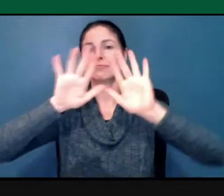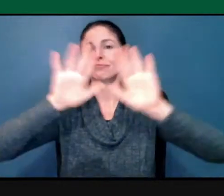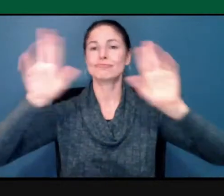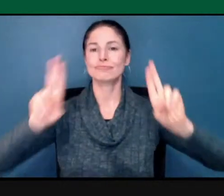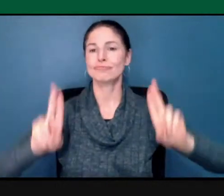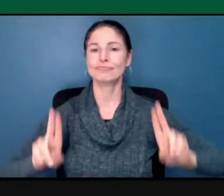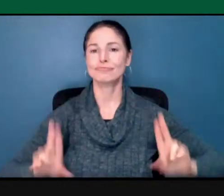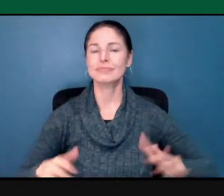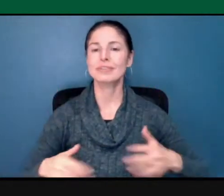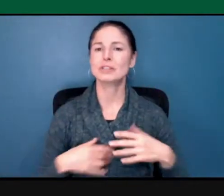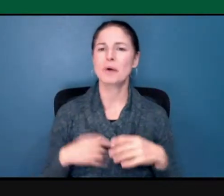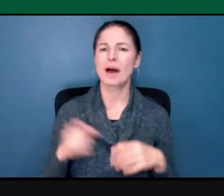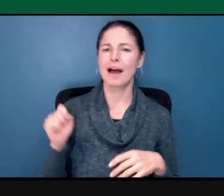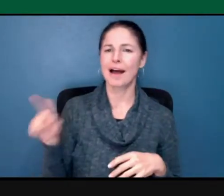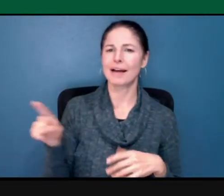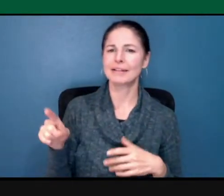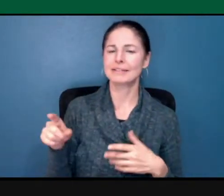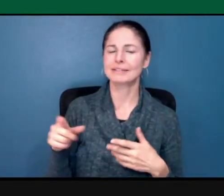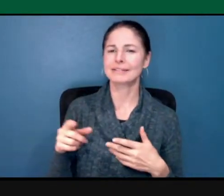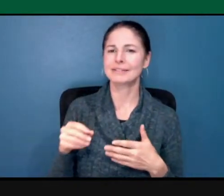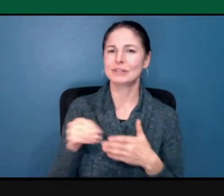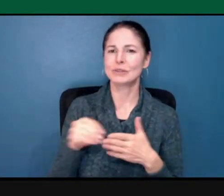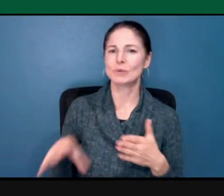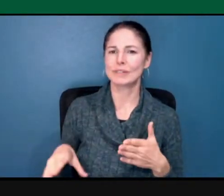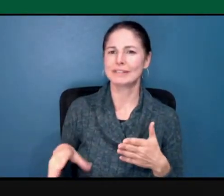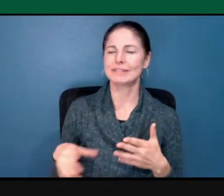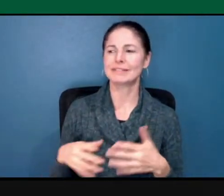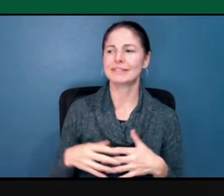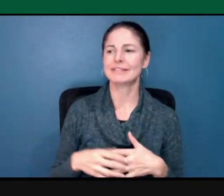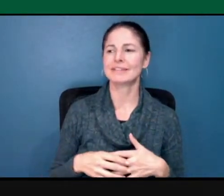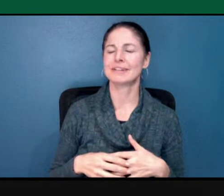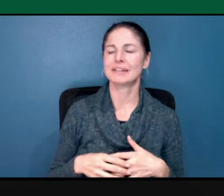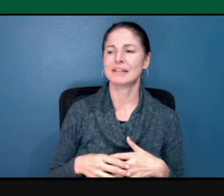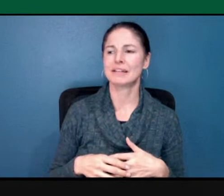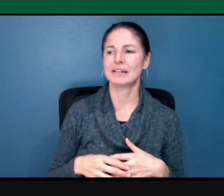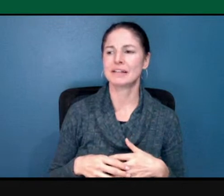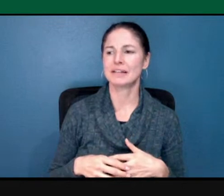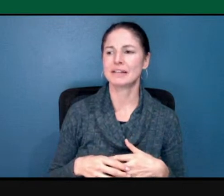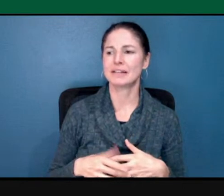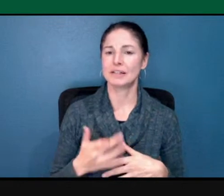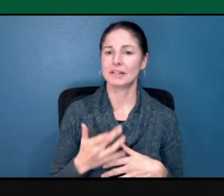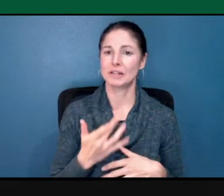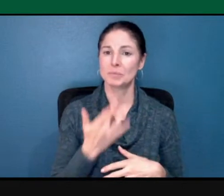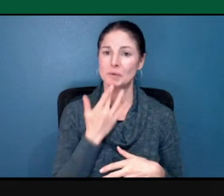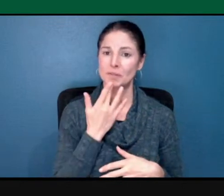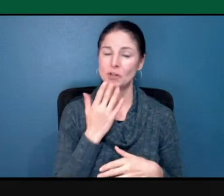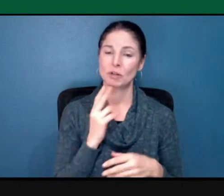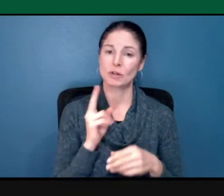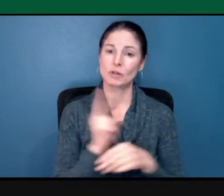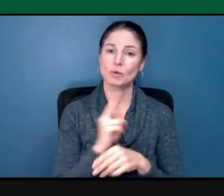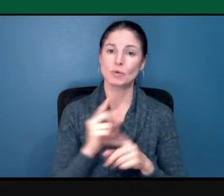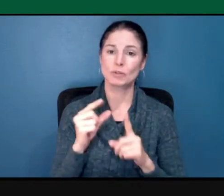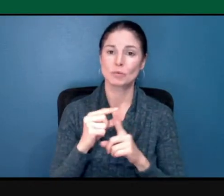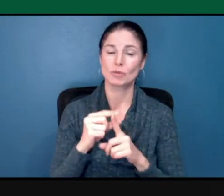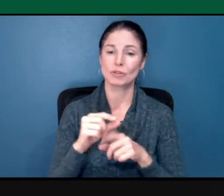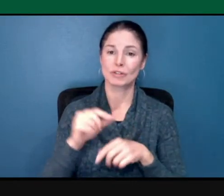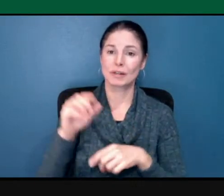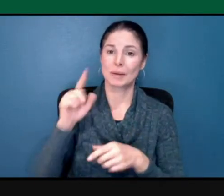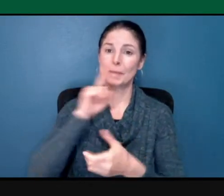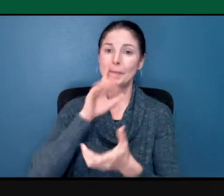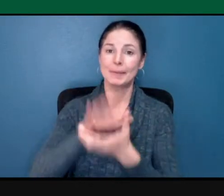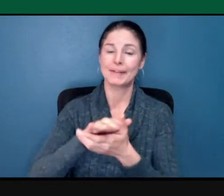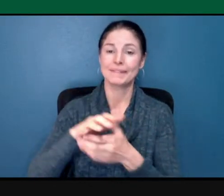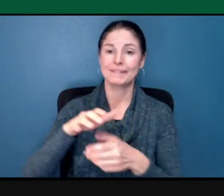rather hear me tell you Believe in the English language that we're talking about, or would you rather hear the word